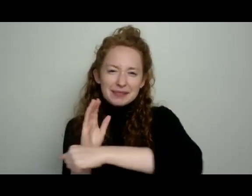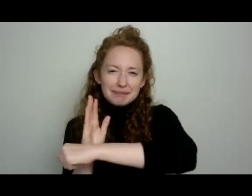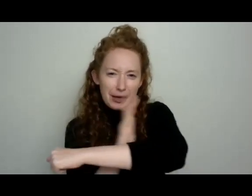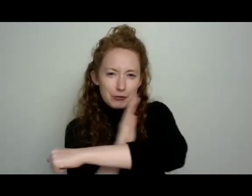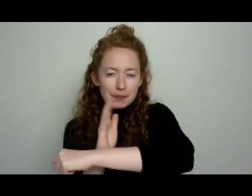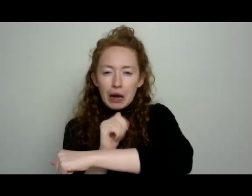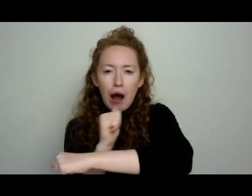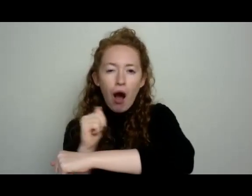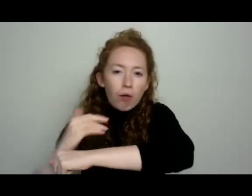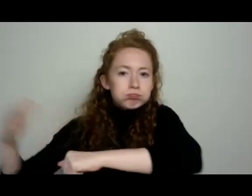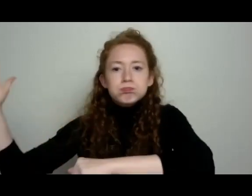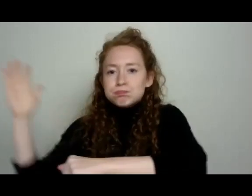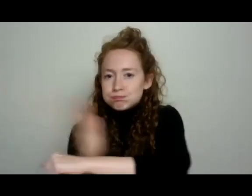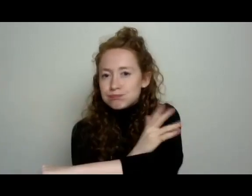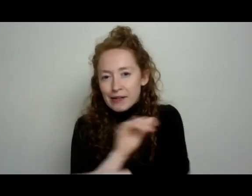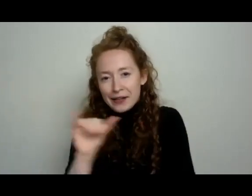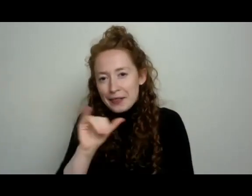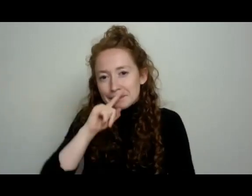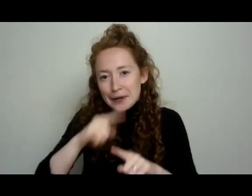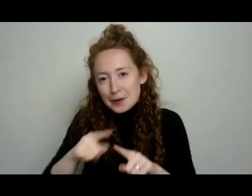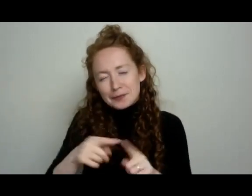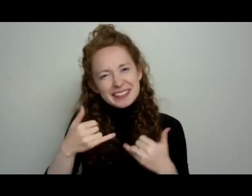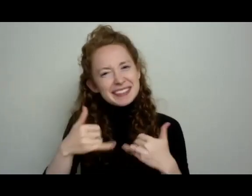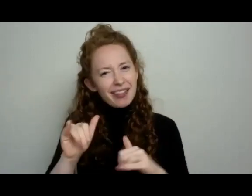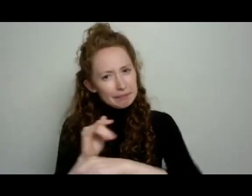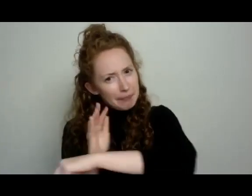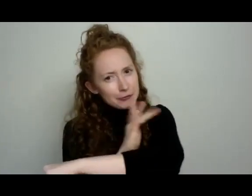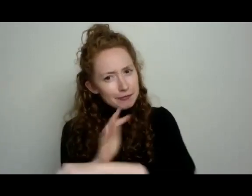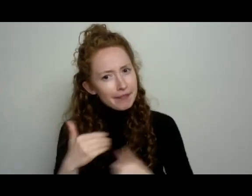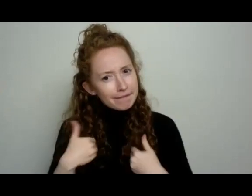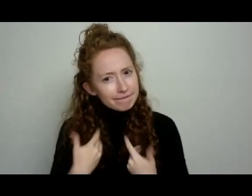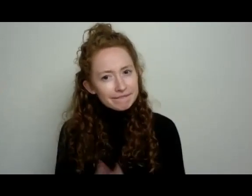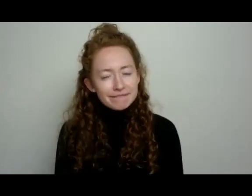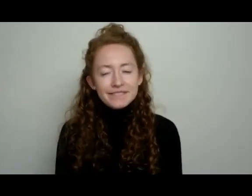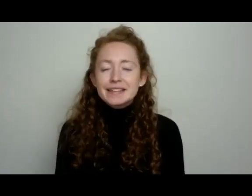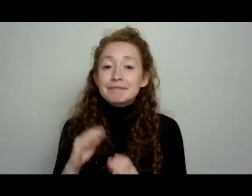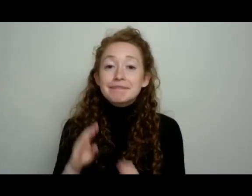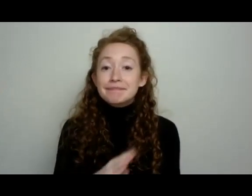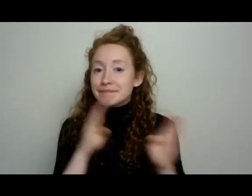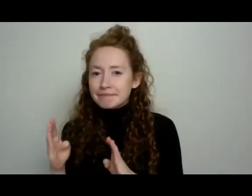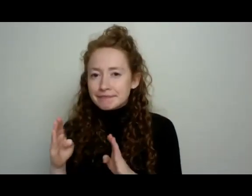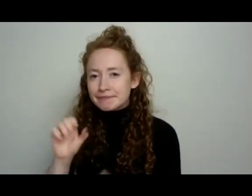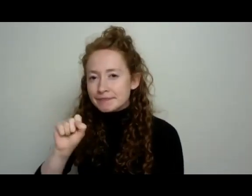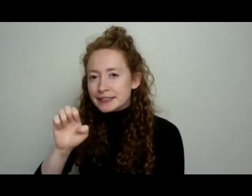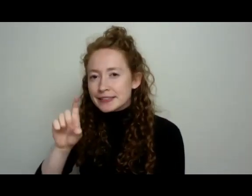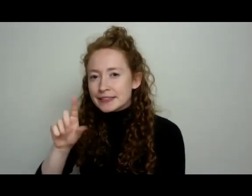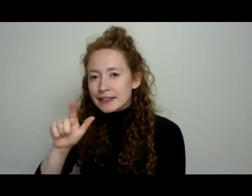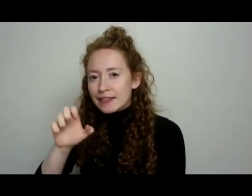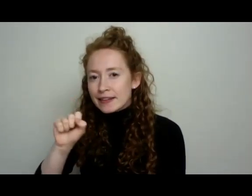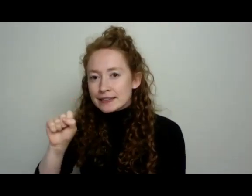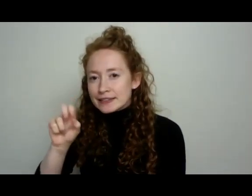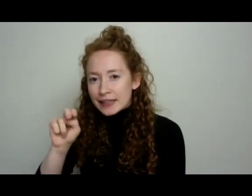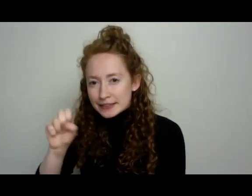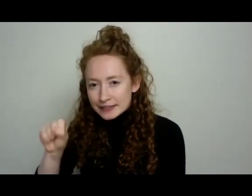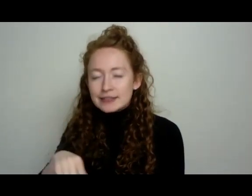perhaps than tomatoes, but still quite a glorious spectrum. And seedlessness, let's talk. So seedless cucumbers are this